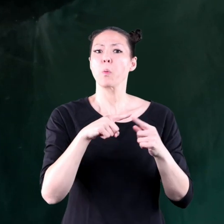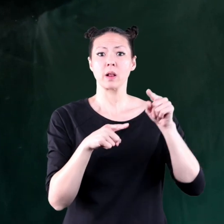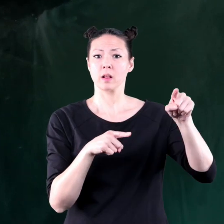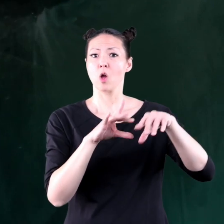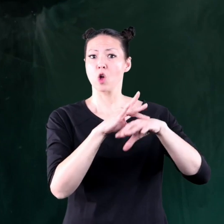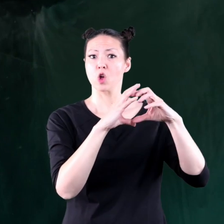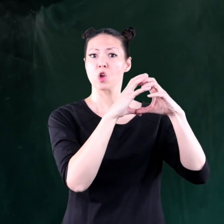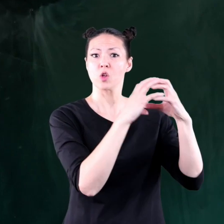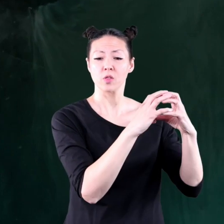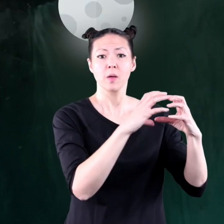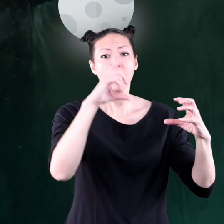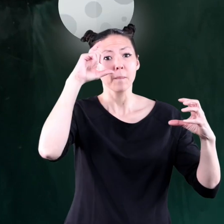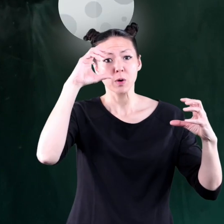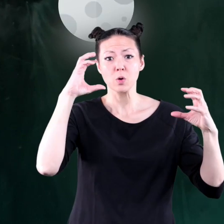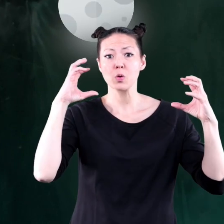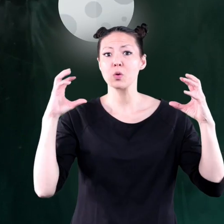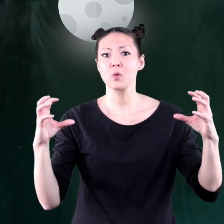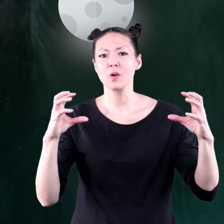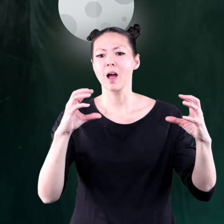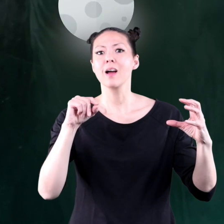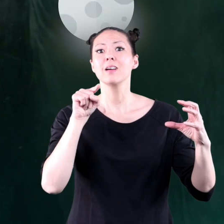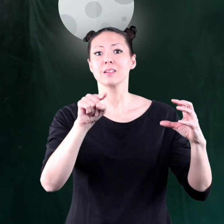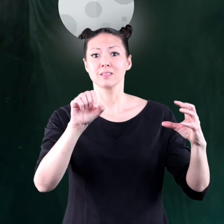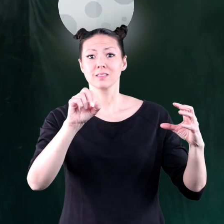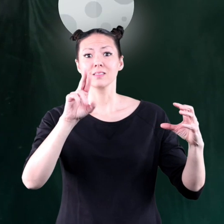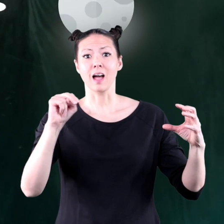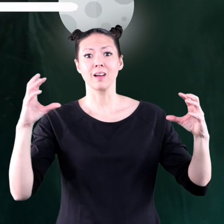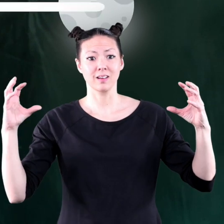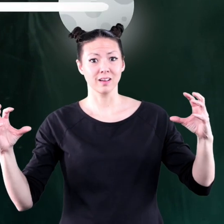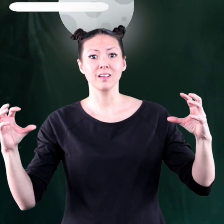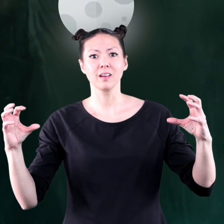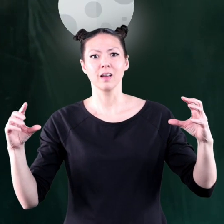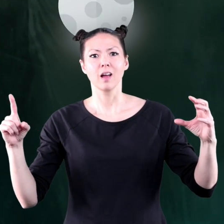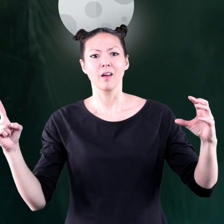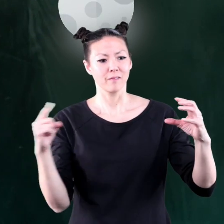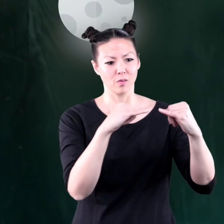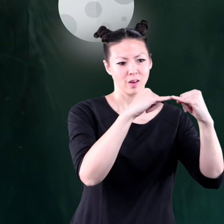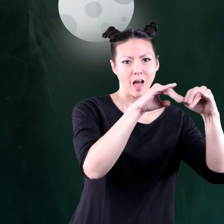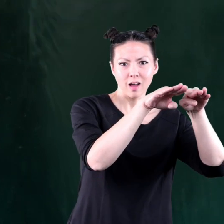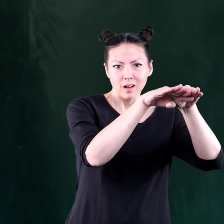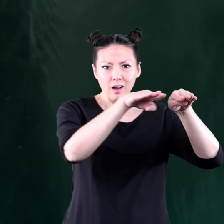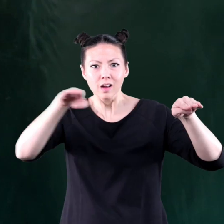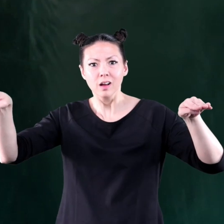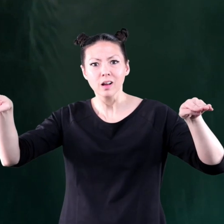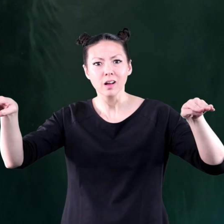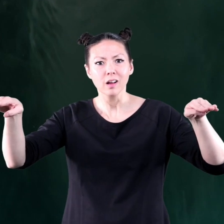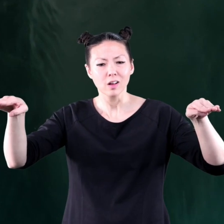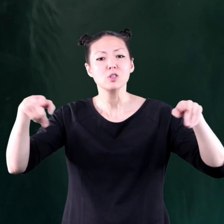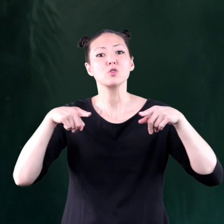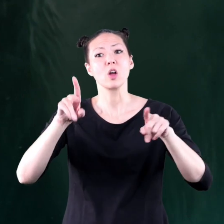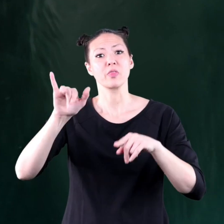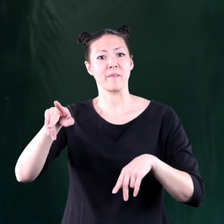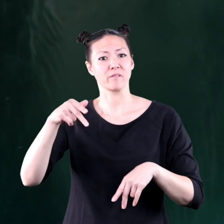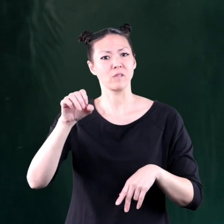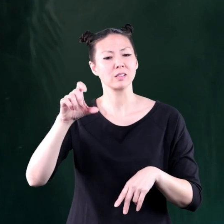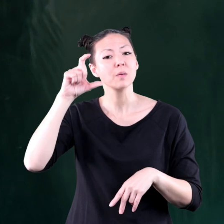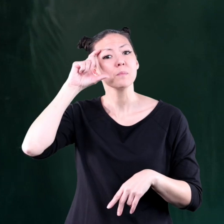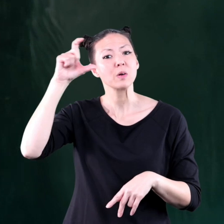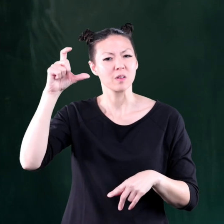the earth the moon and the sun all form a line during this phase the moon is more lit